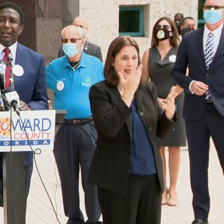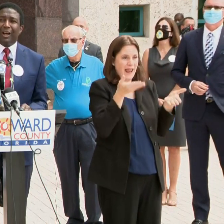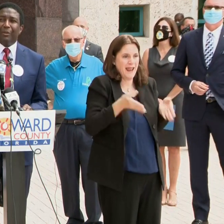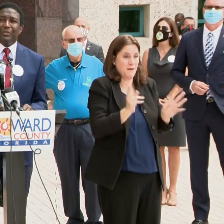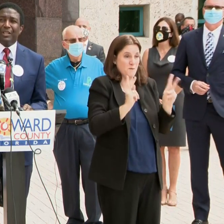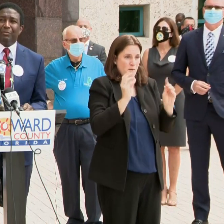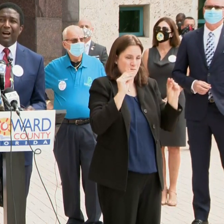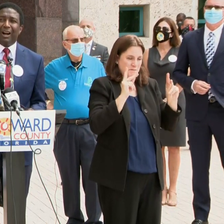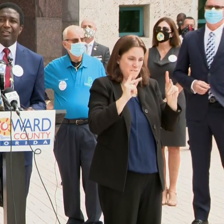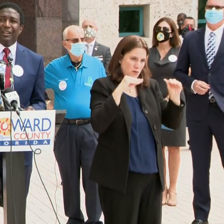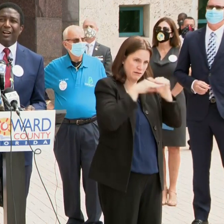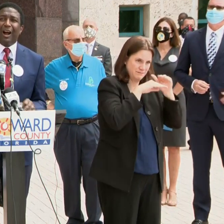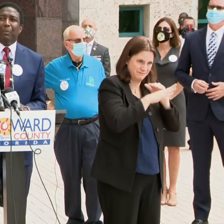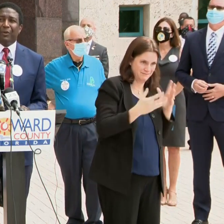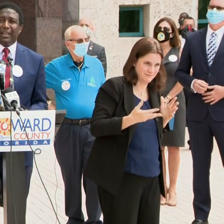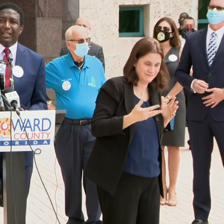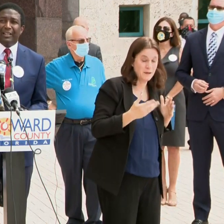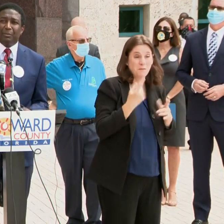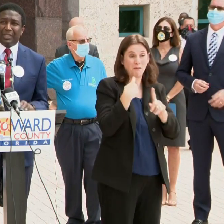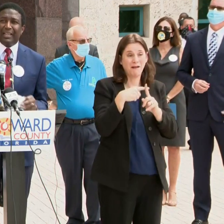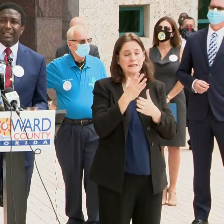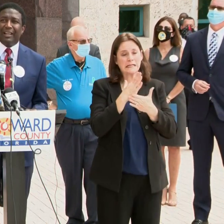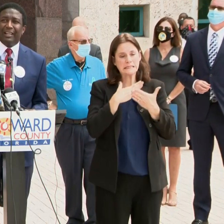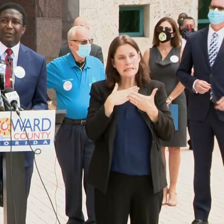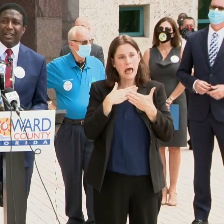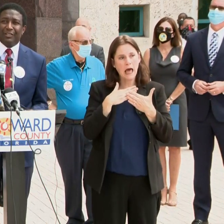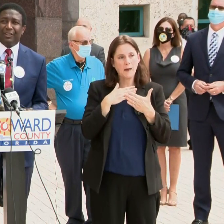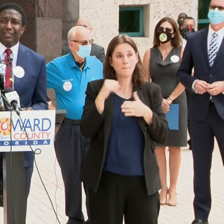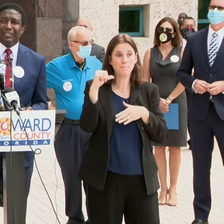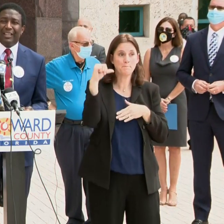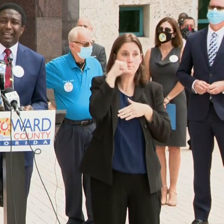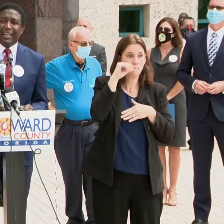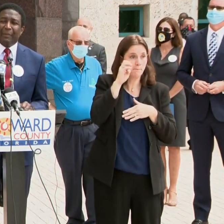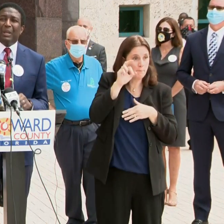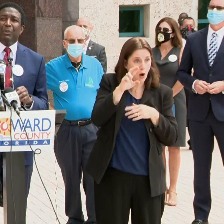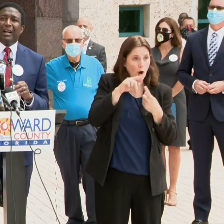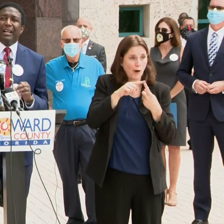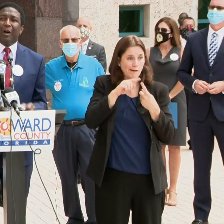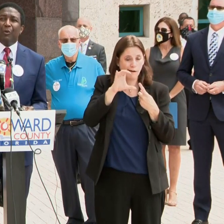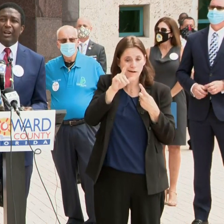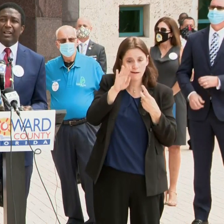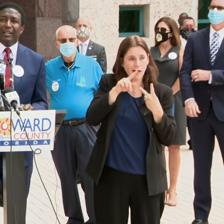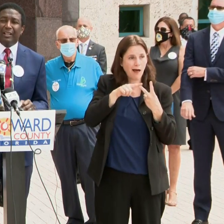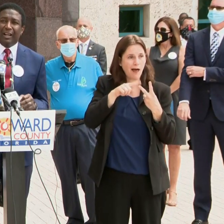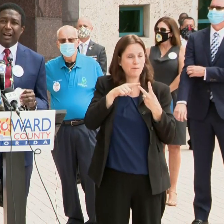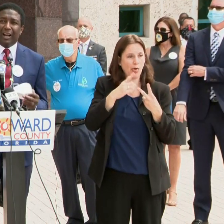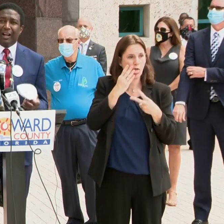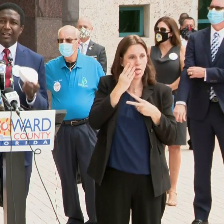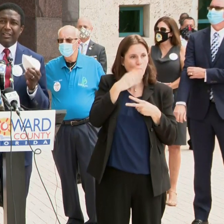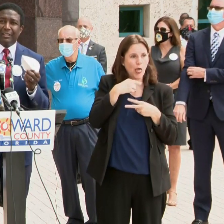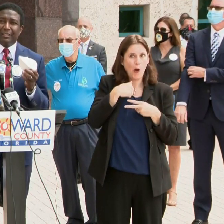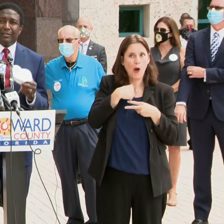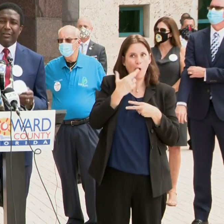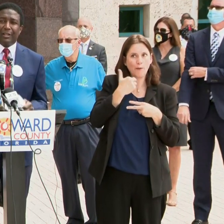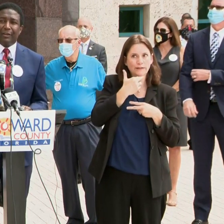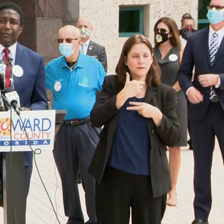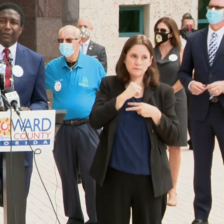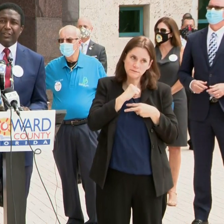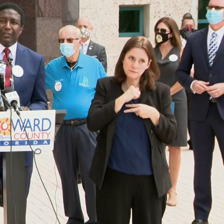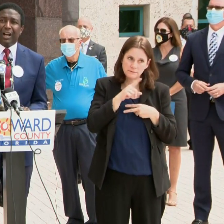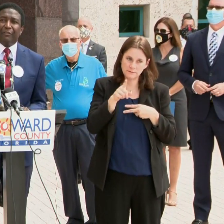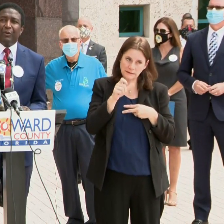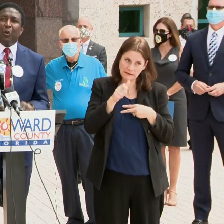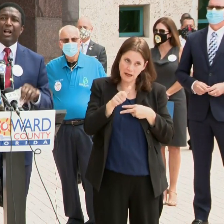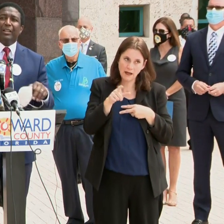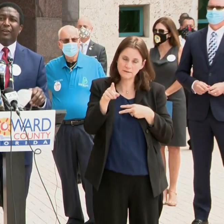clubs and bars are operating, pretending that they're restaurants and people are not wearing their